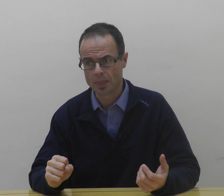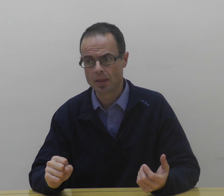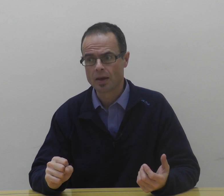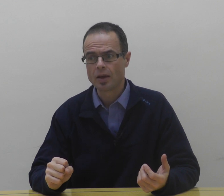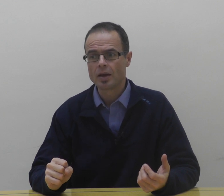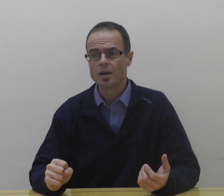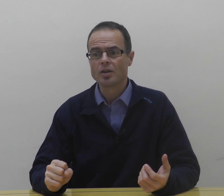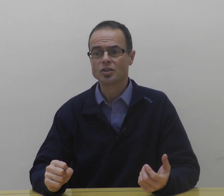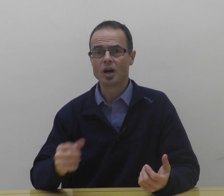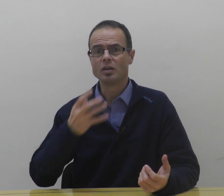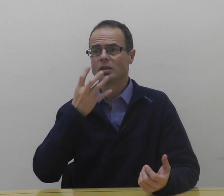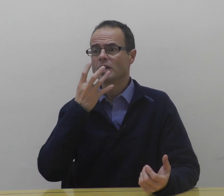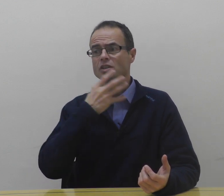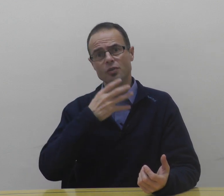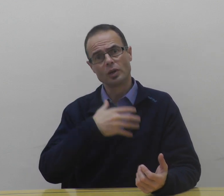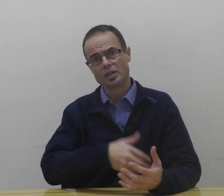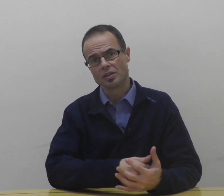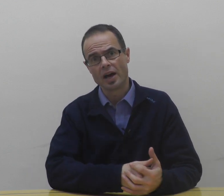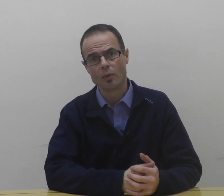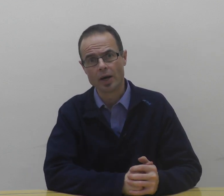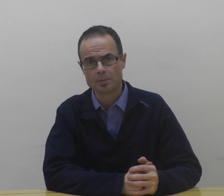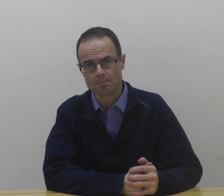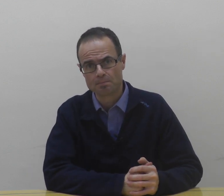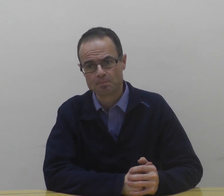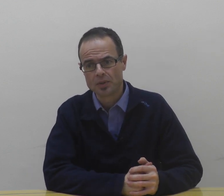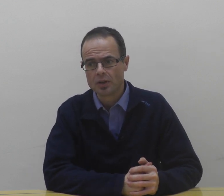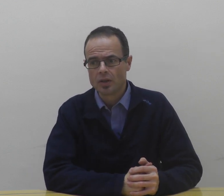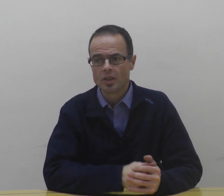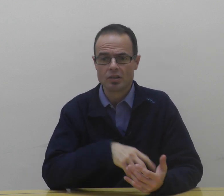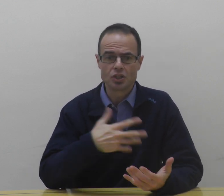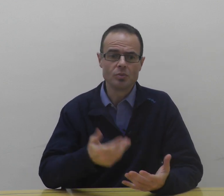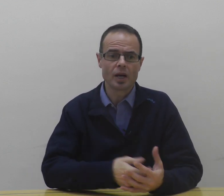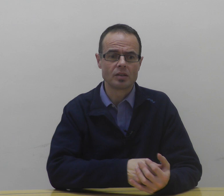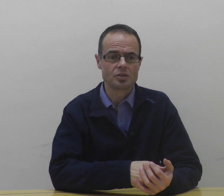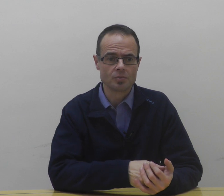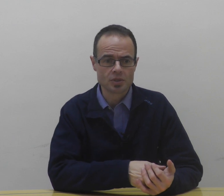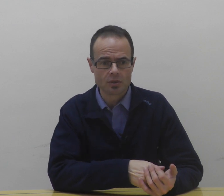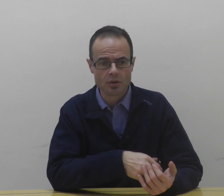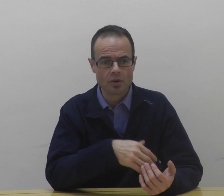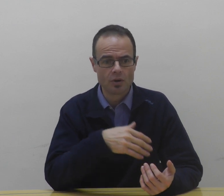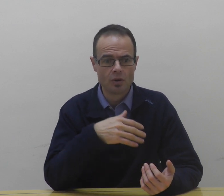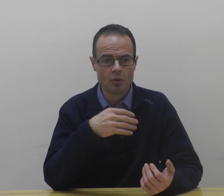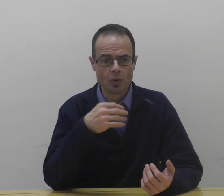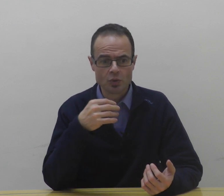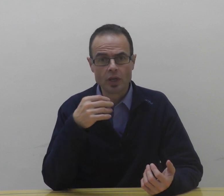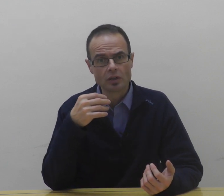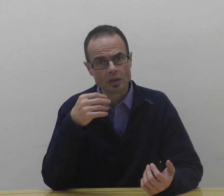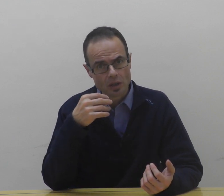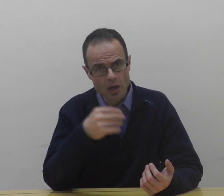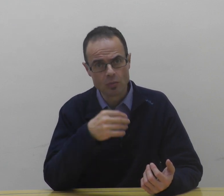the tongue is falling into the airway. There are two mechanisms which we can cope